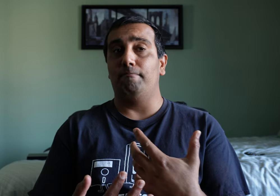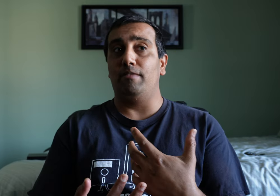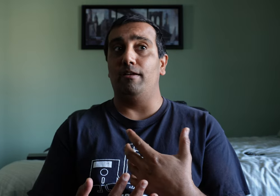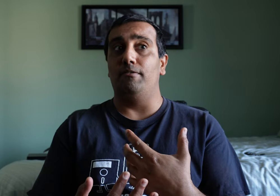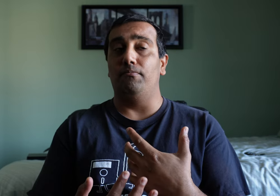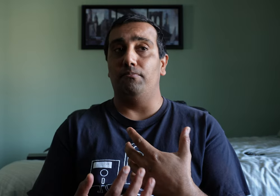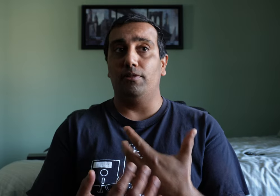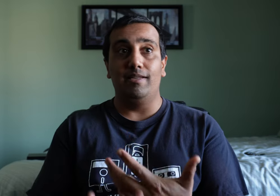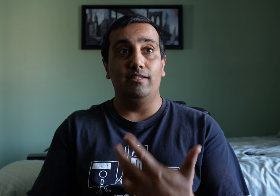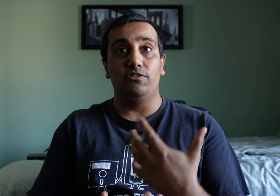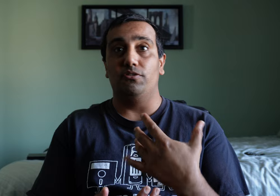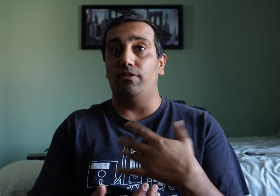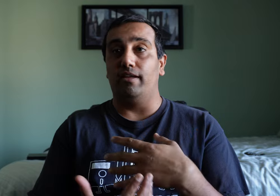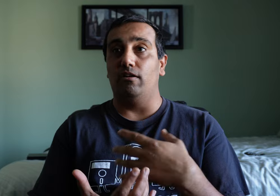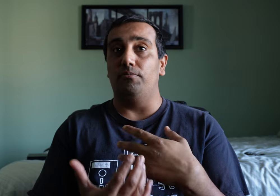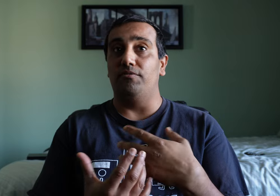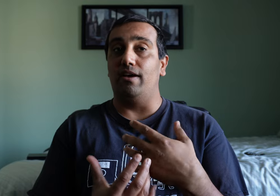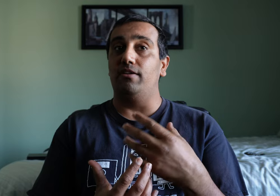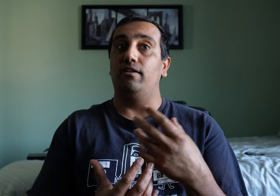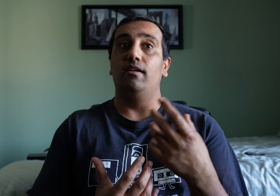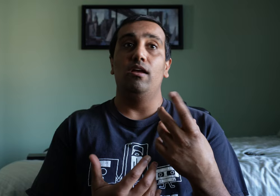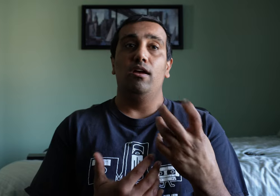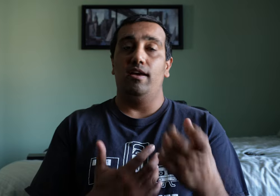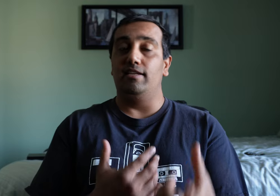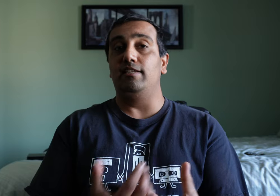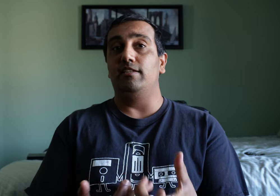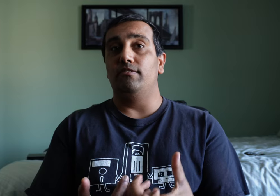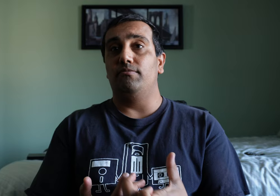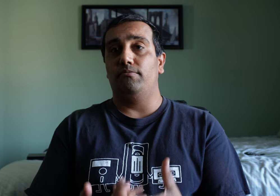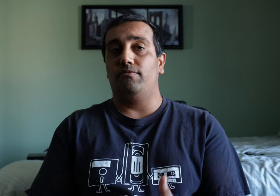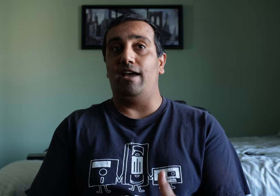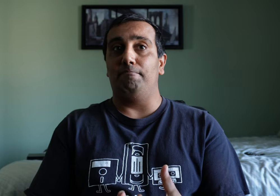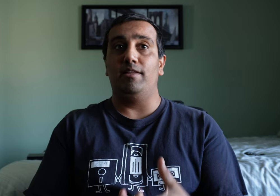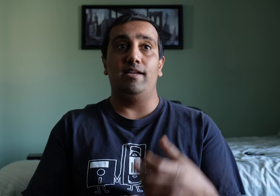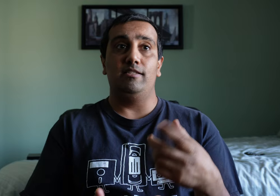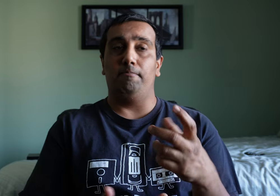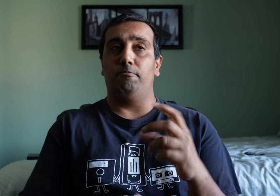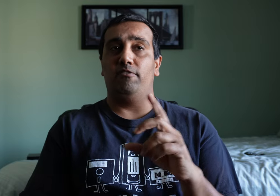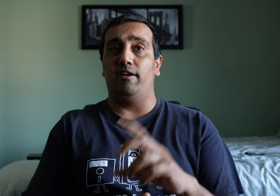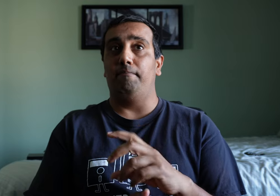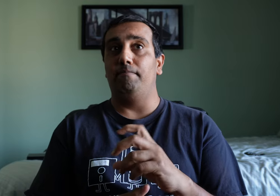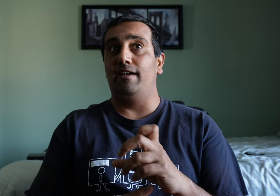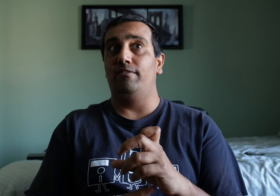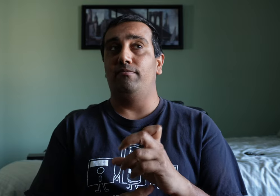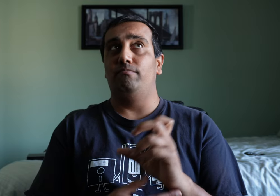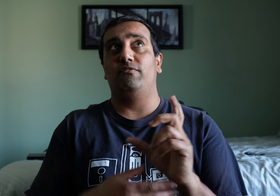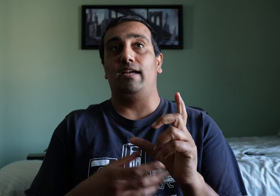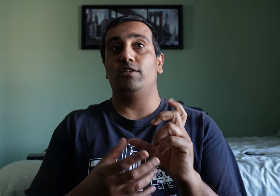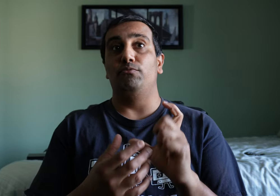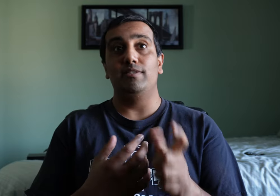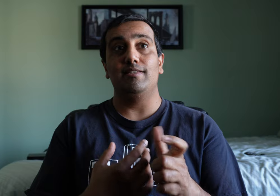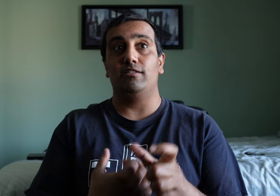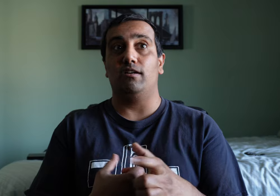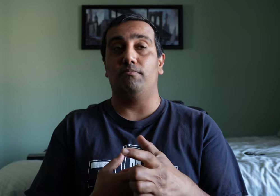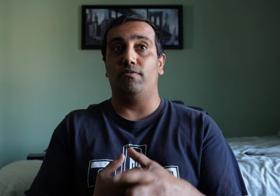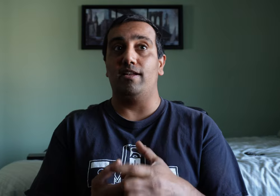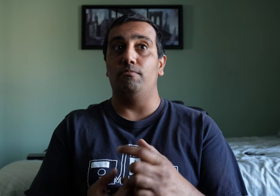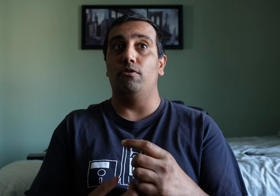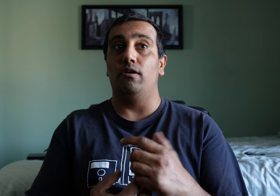playlists so they can all be found in an easy to find place. I provide, I've actually recently started providing more